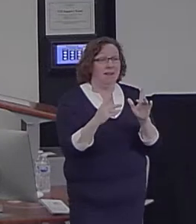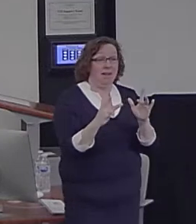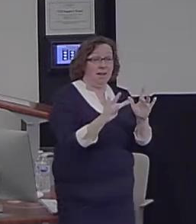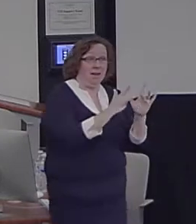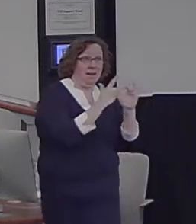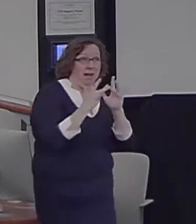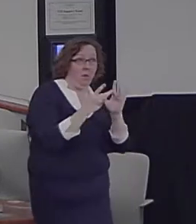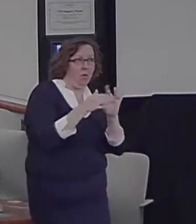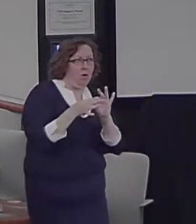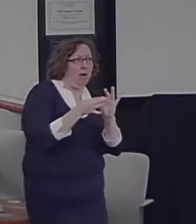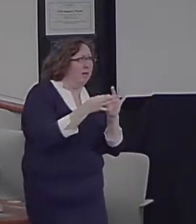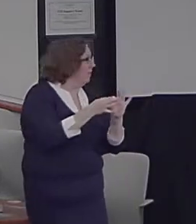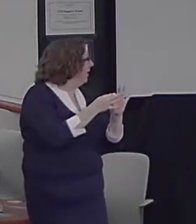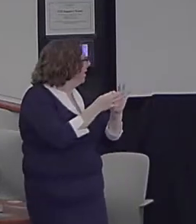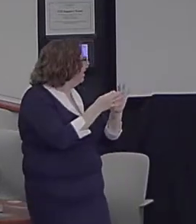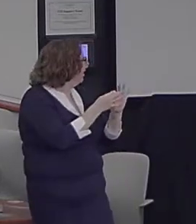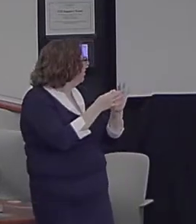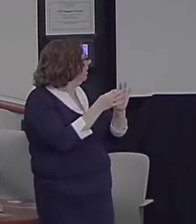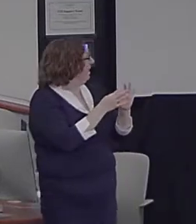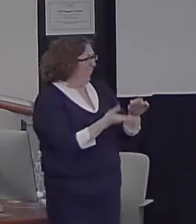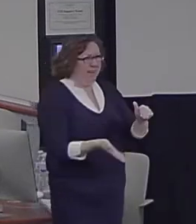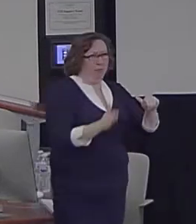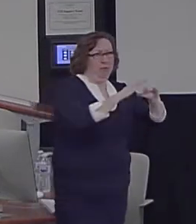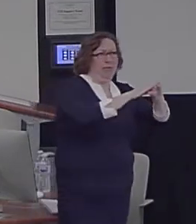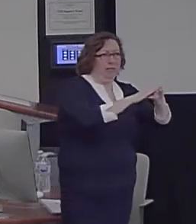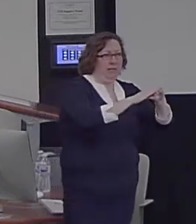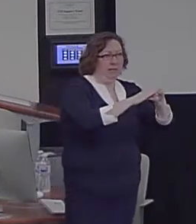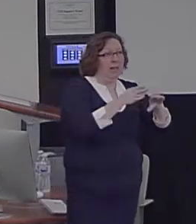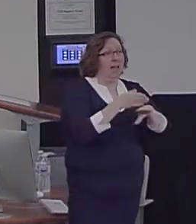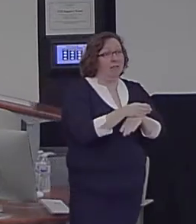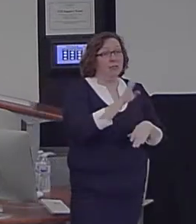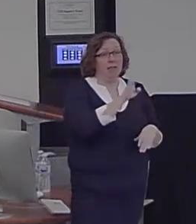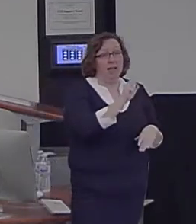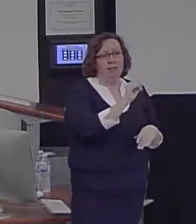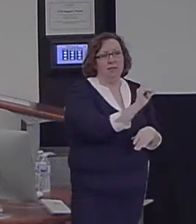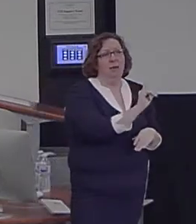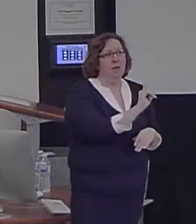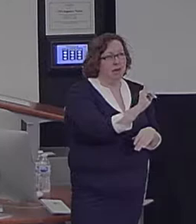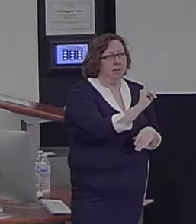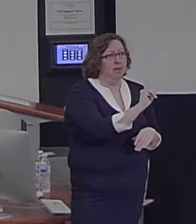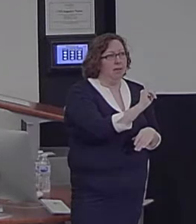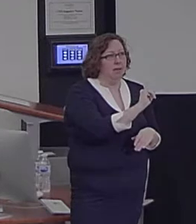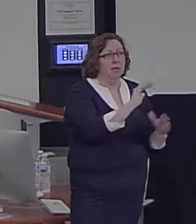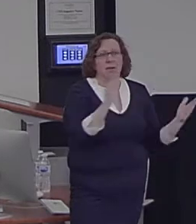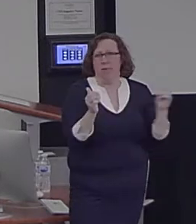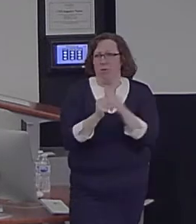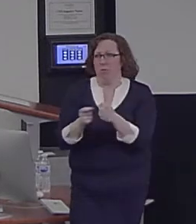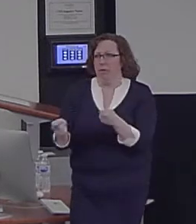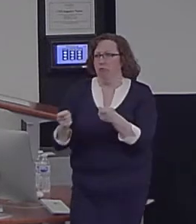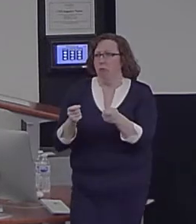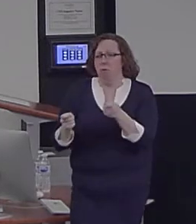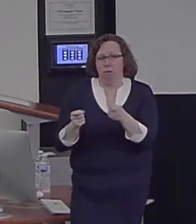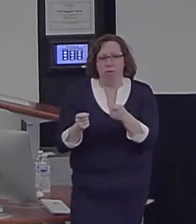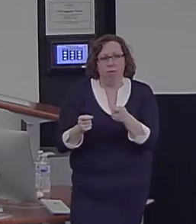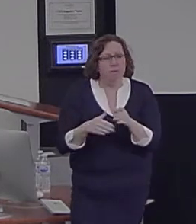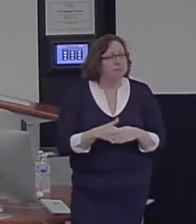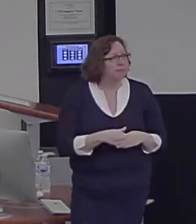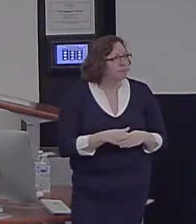after the specificity induction compared to the control for regions that were